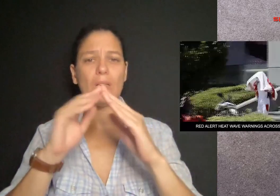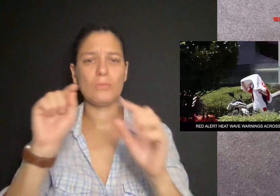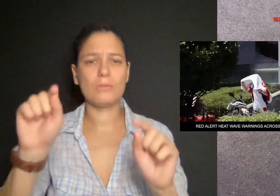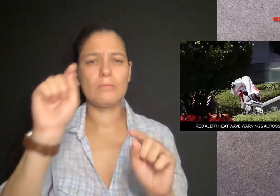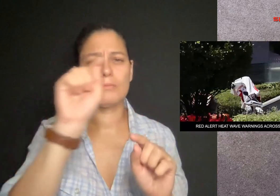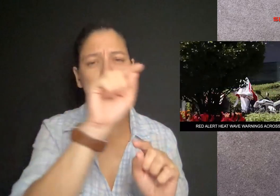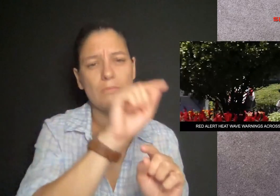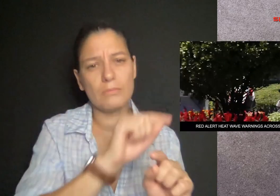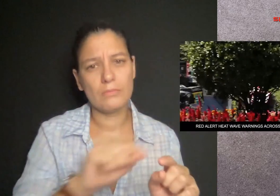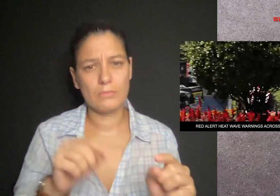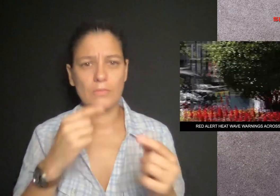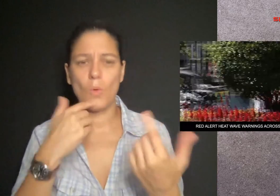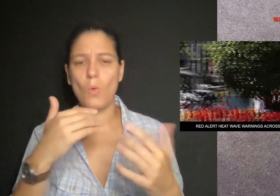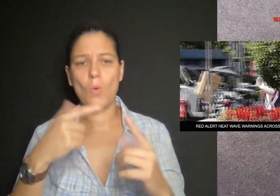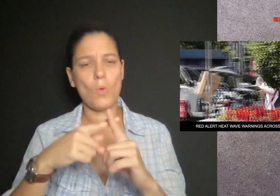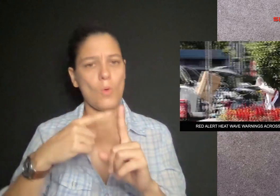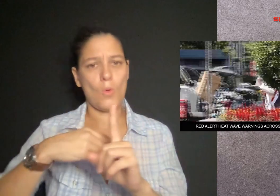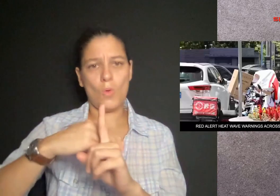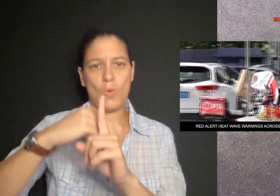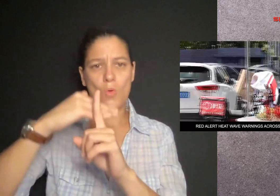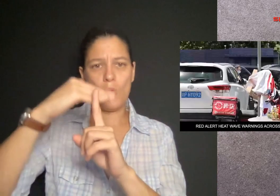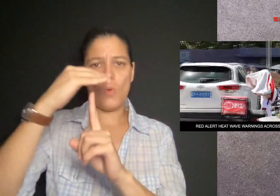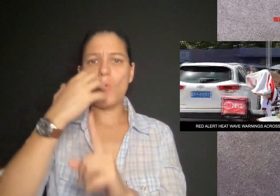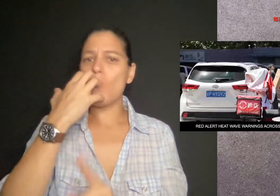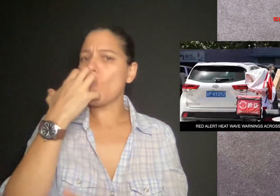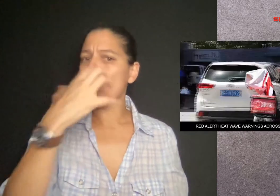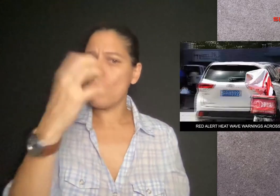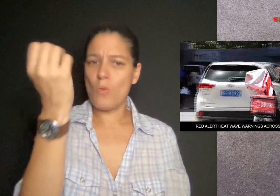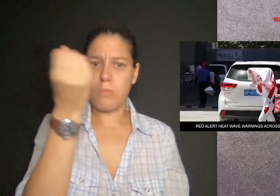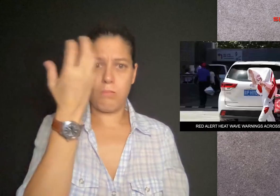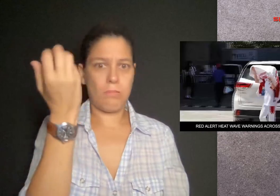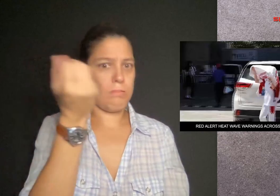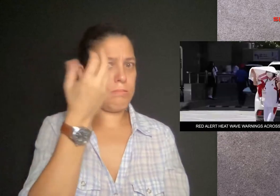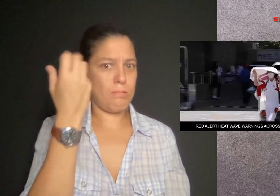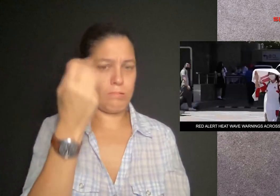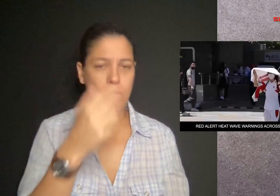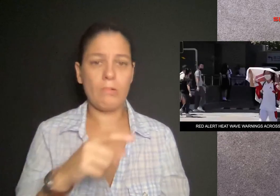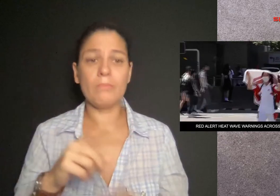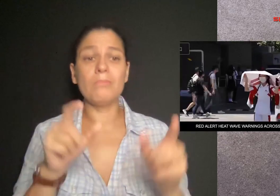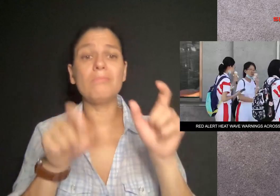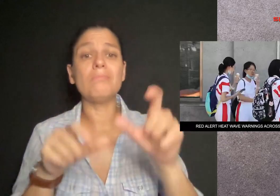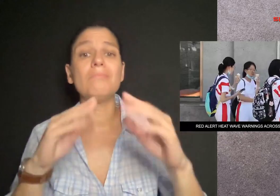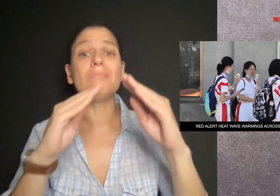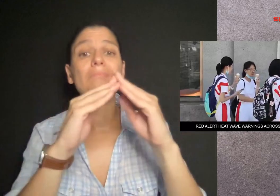And in China, 84 cities have issued their highest level red alert heat warnings.